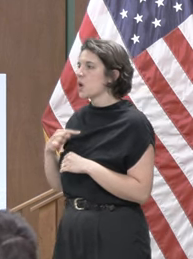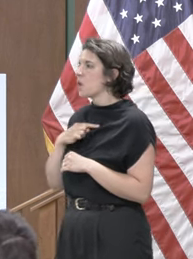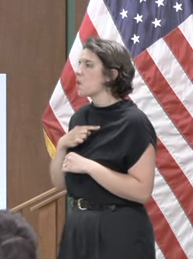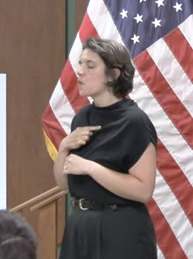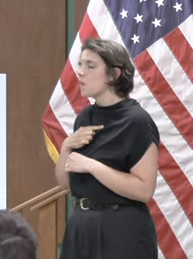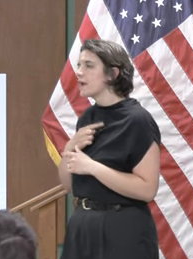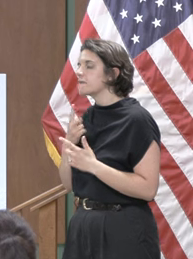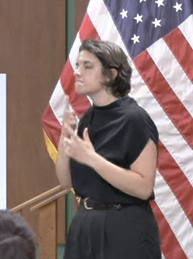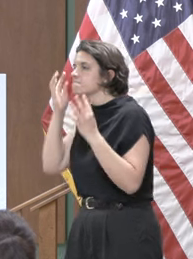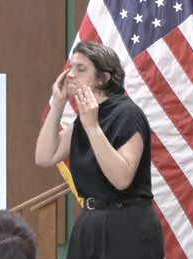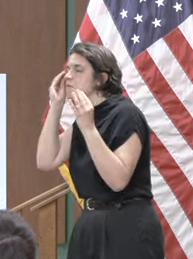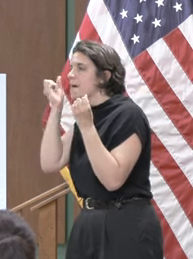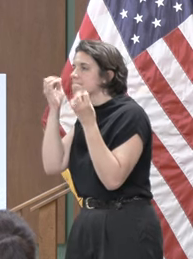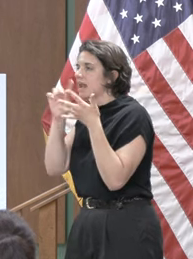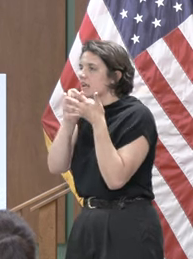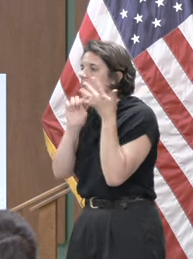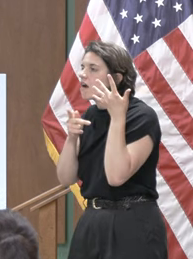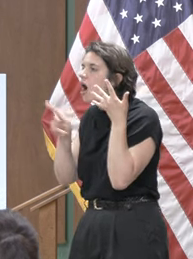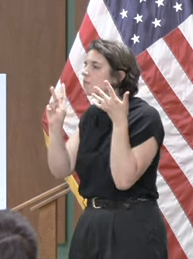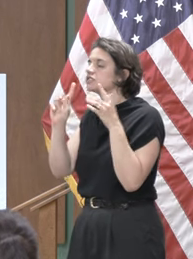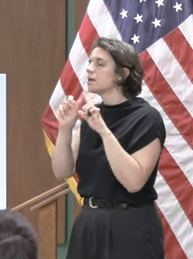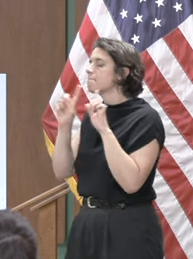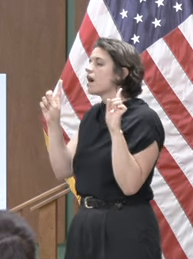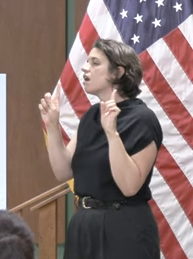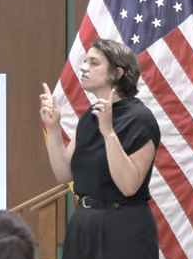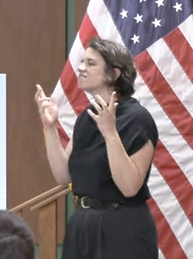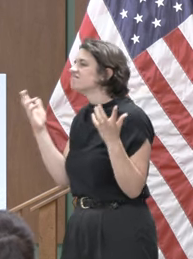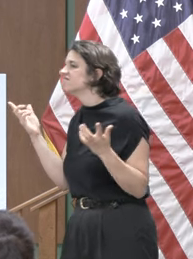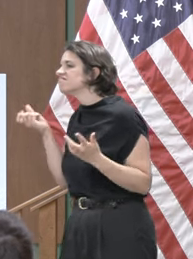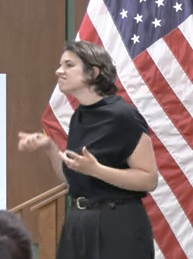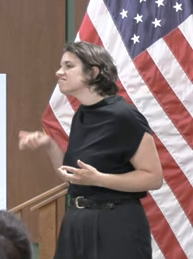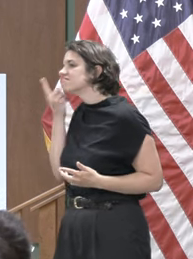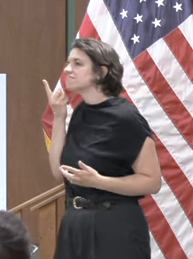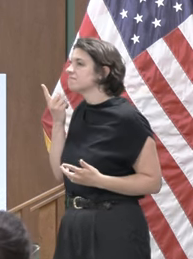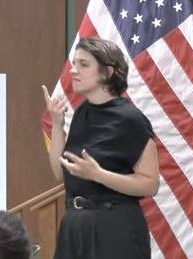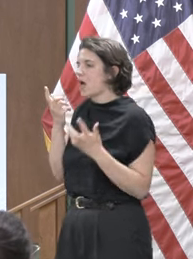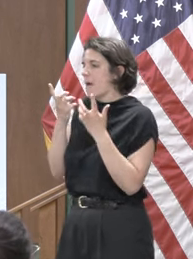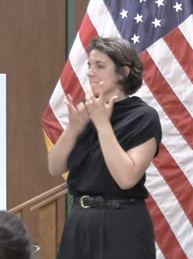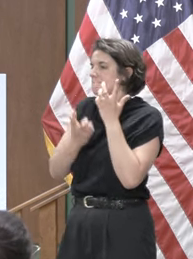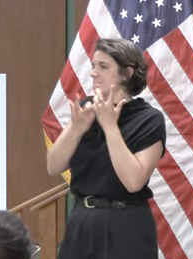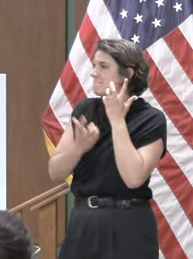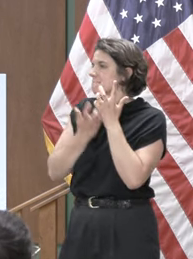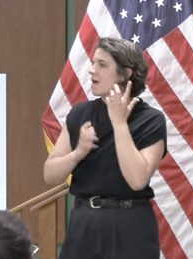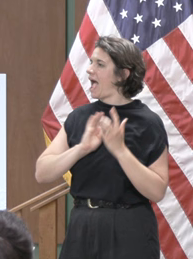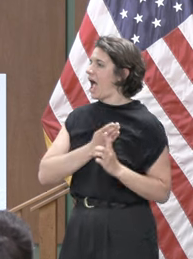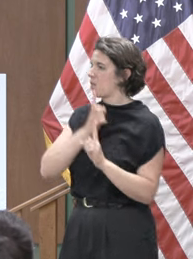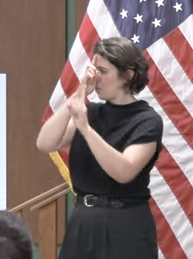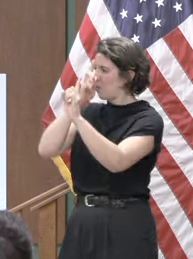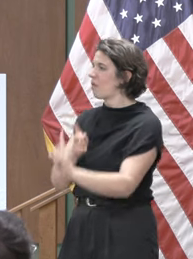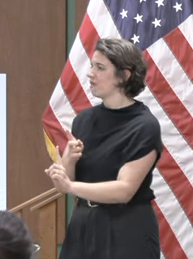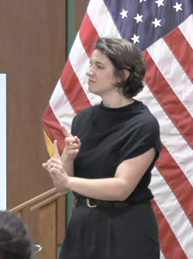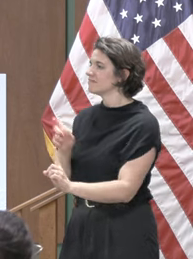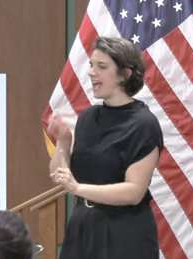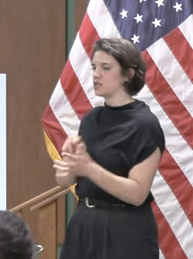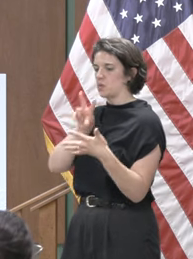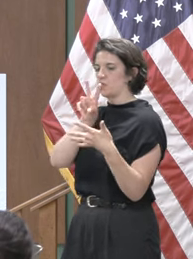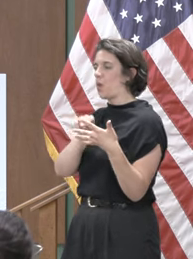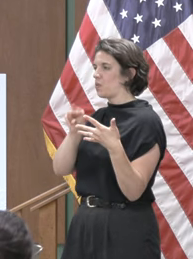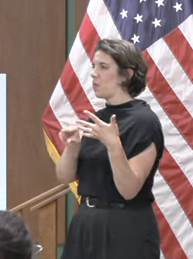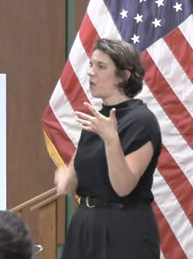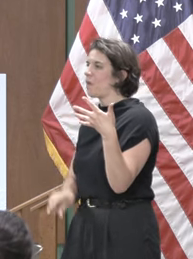anything that was in keeping with our mission so we kept saying no to that it's important to note